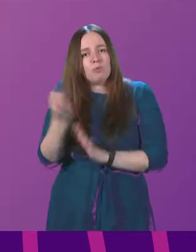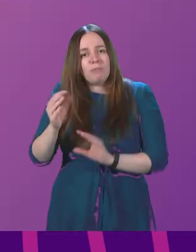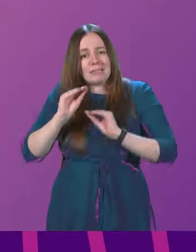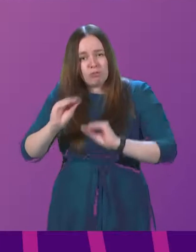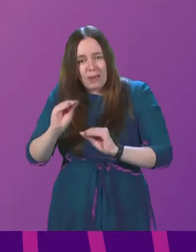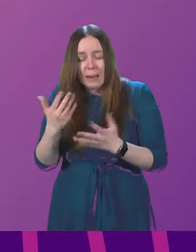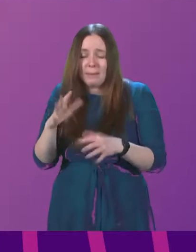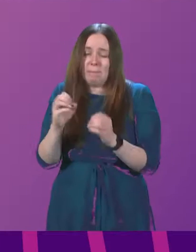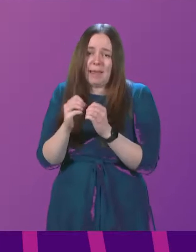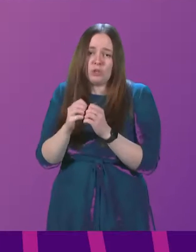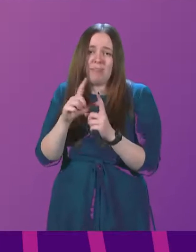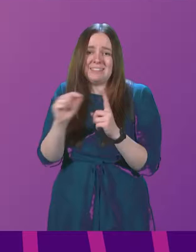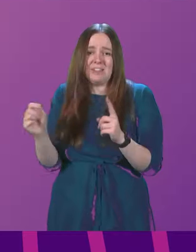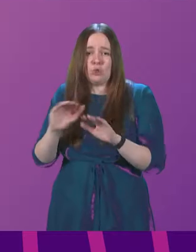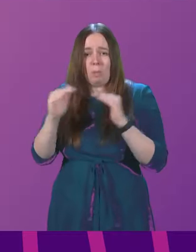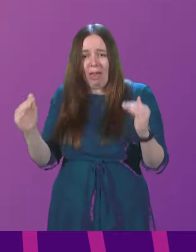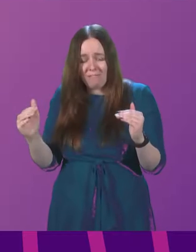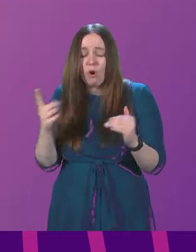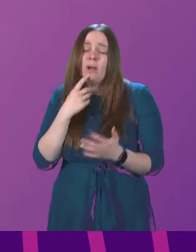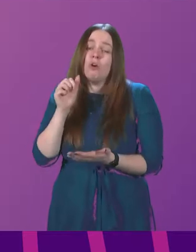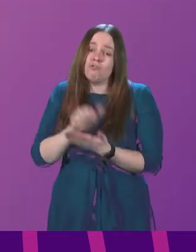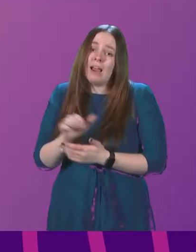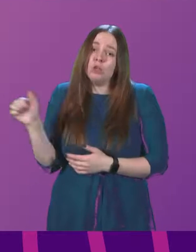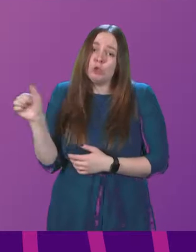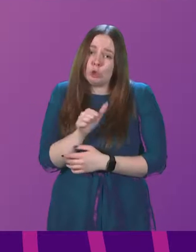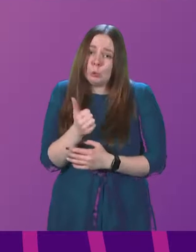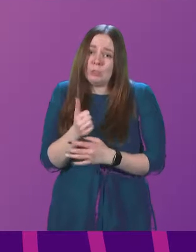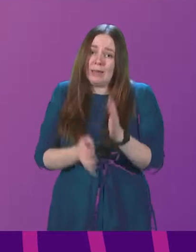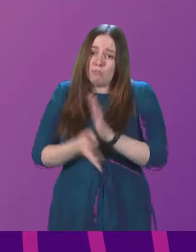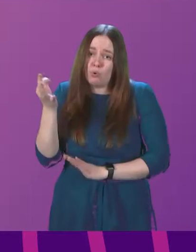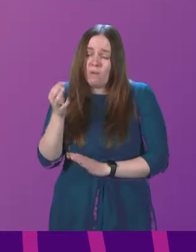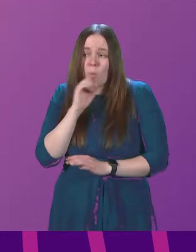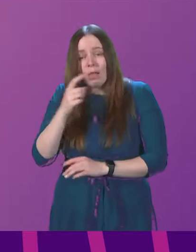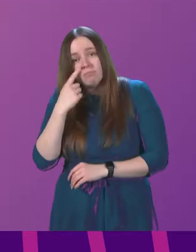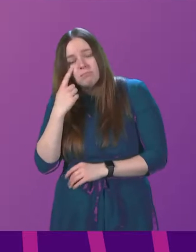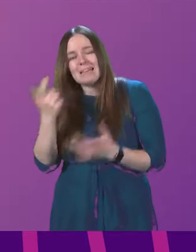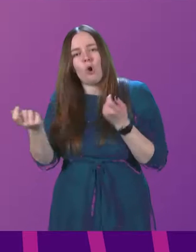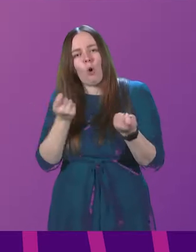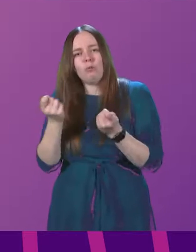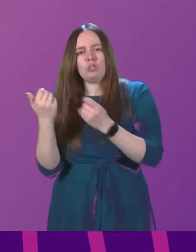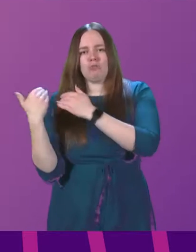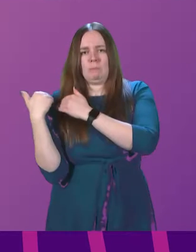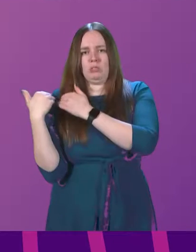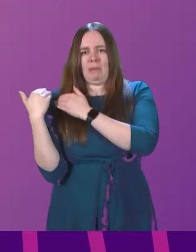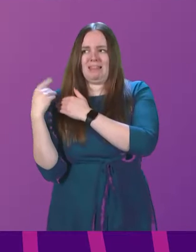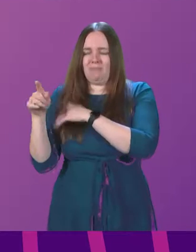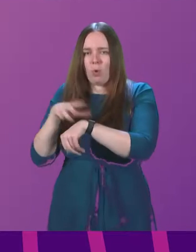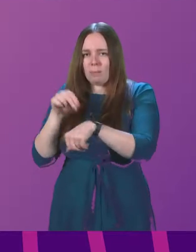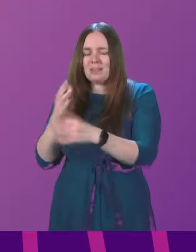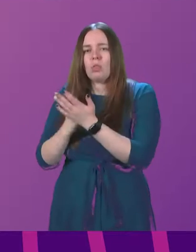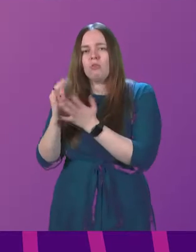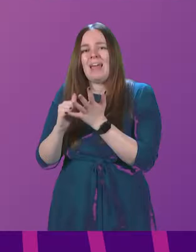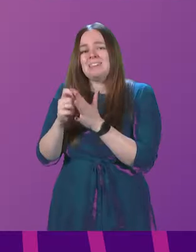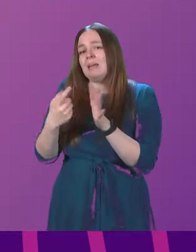mentioned the digital platform. Of course, it's right that these should improve. We'll be keeping an eye on that. It's an operational responsibility, of course, for the police through the